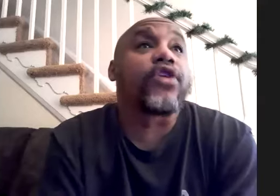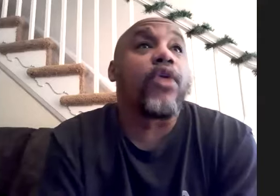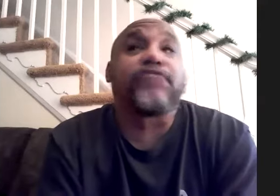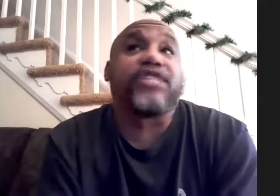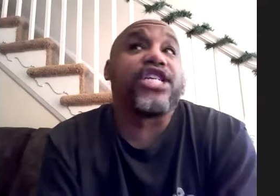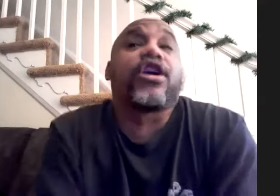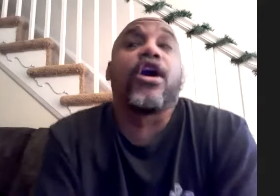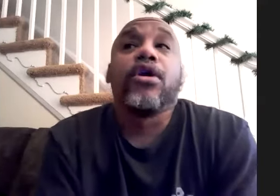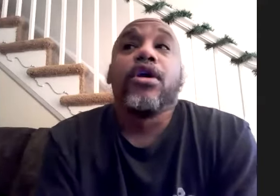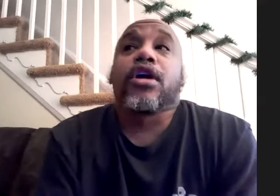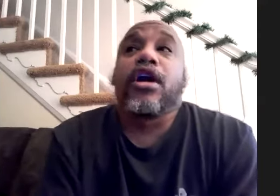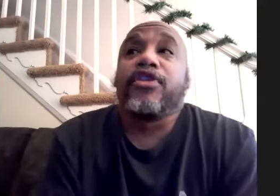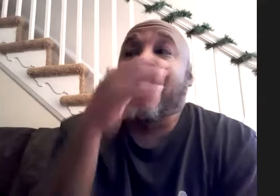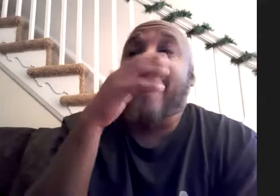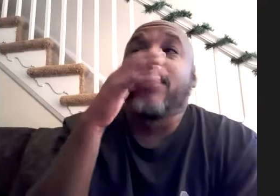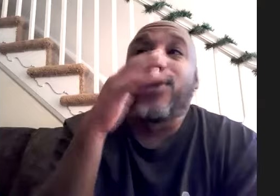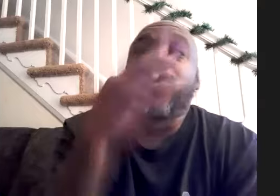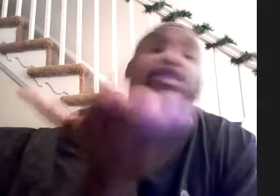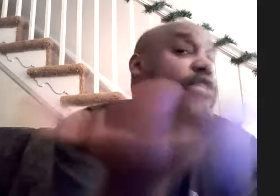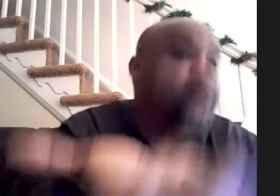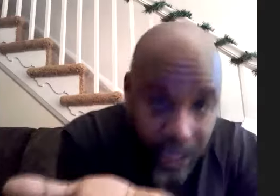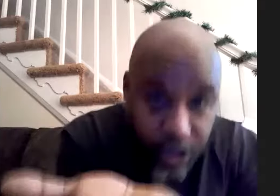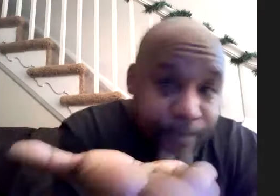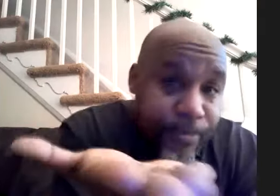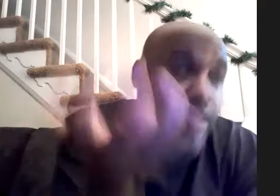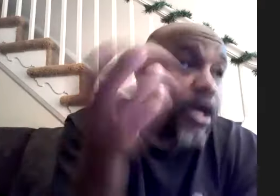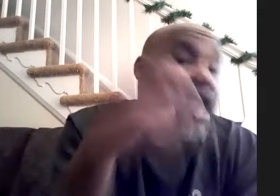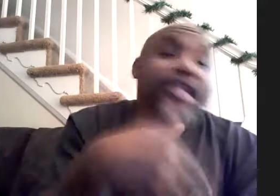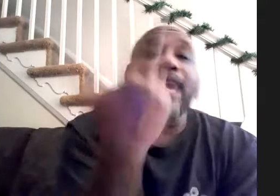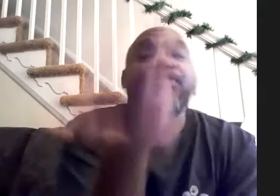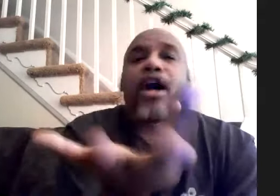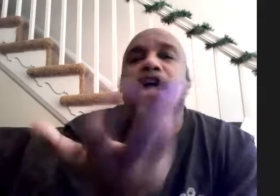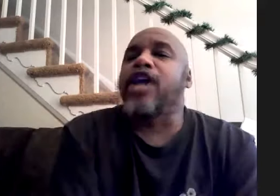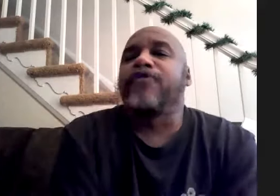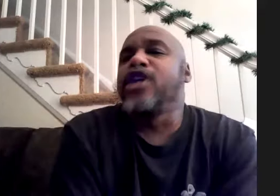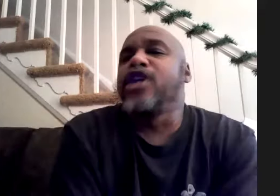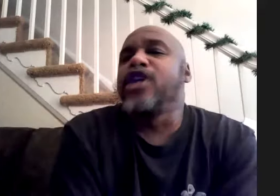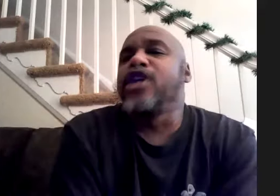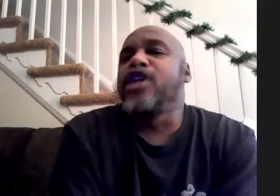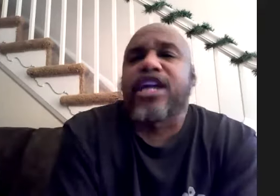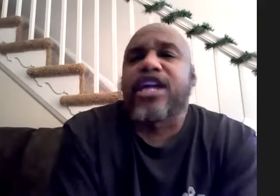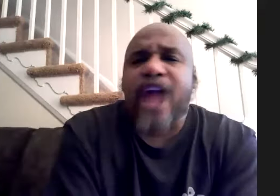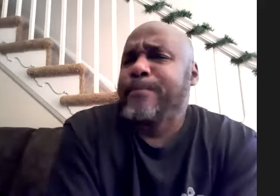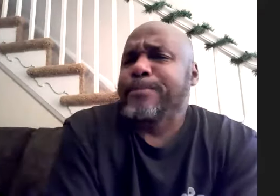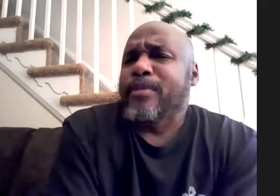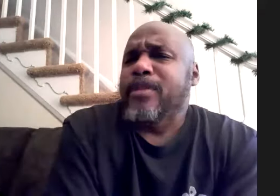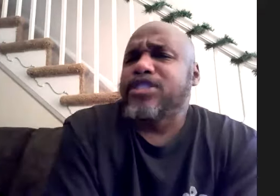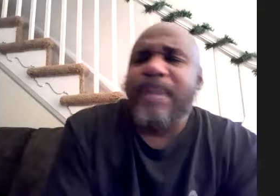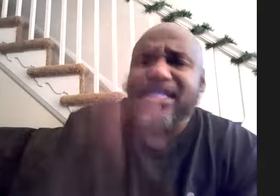about a year ago because he came to baltimore to see living color and he stayed with uh i don't know if you know allison overcheck or not she's basically